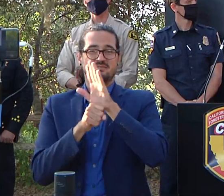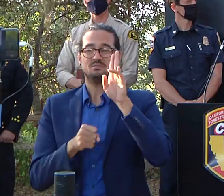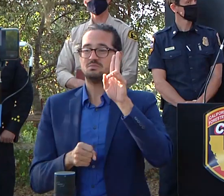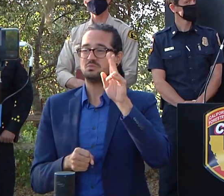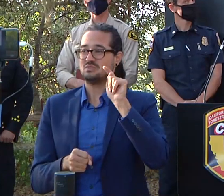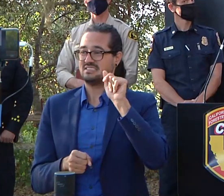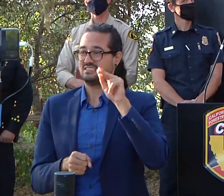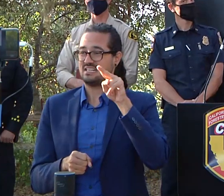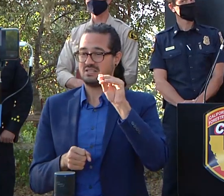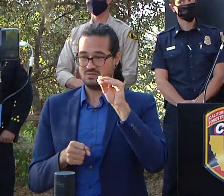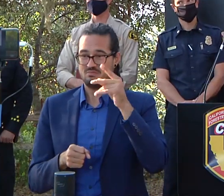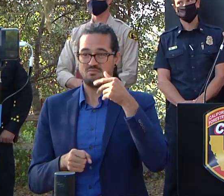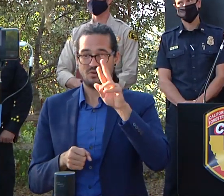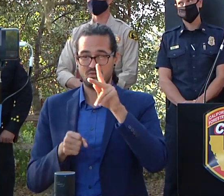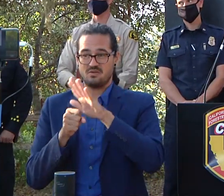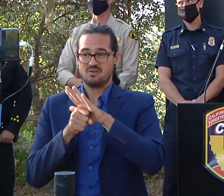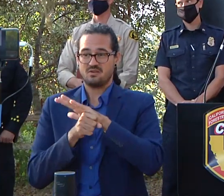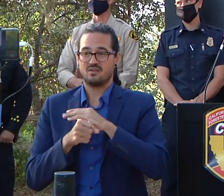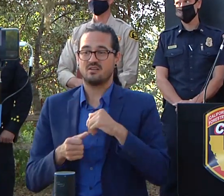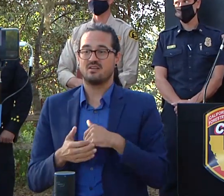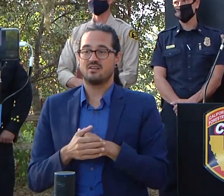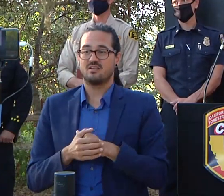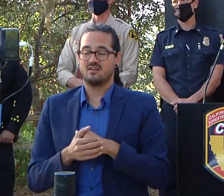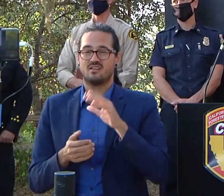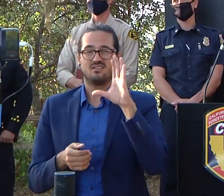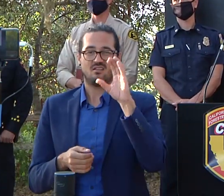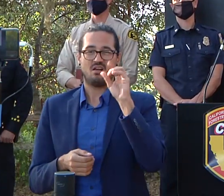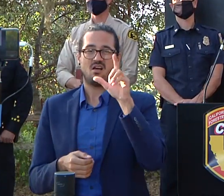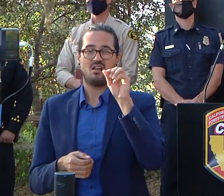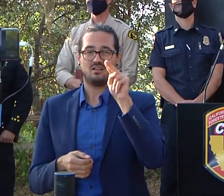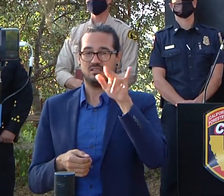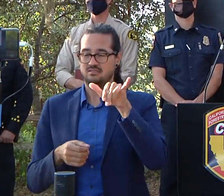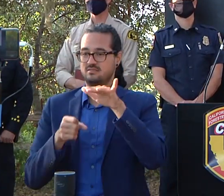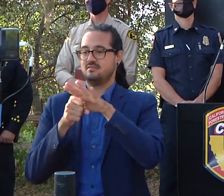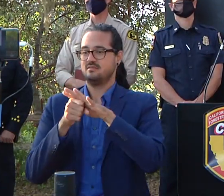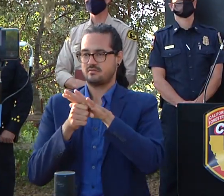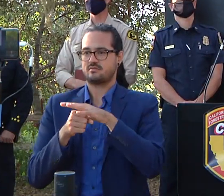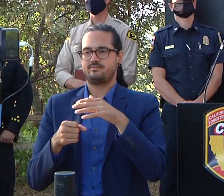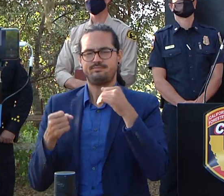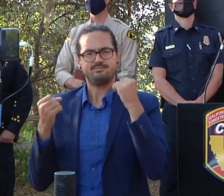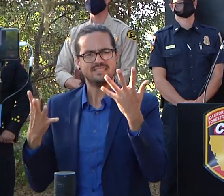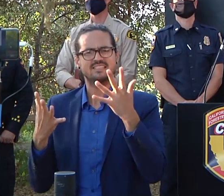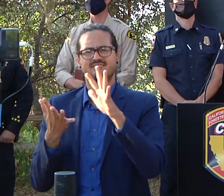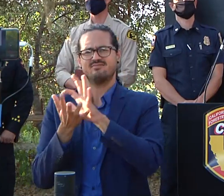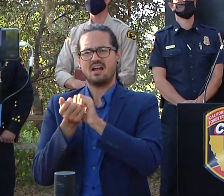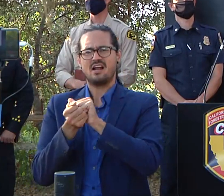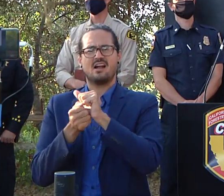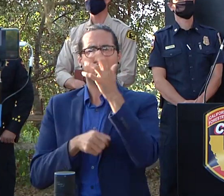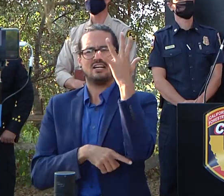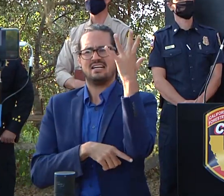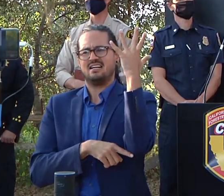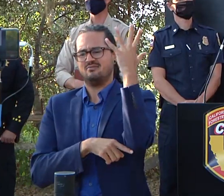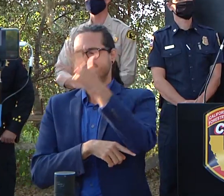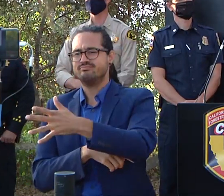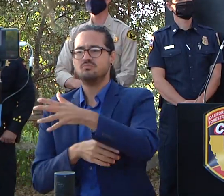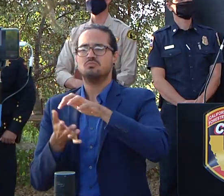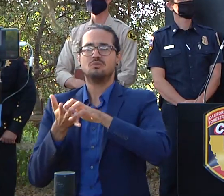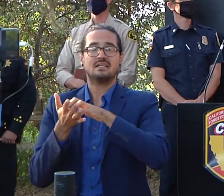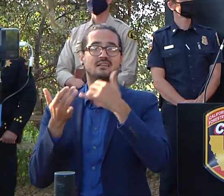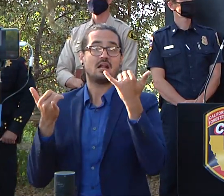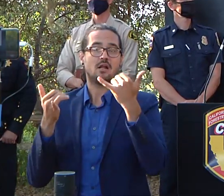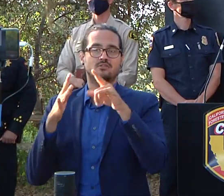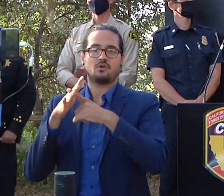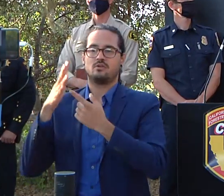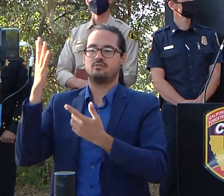fact that there are a lot of fire damage and weakened trees and um those are starting to to drop and to fall and as you said one